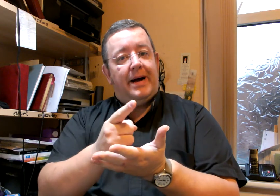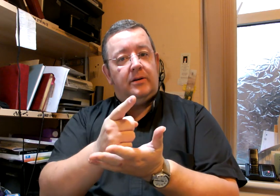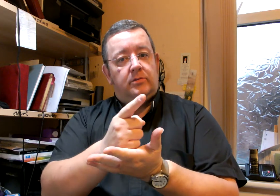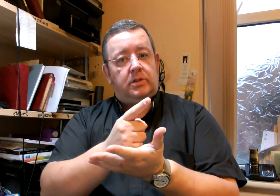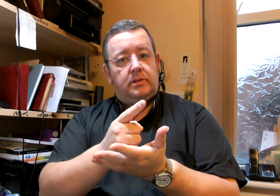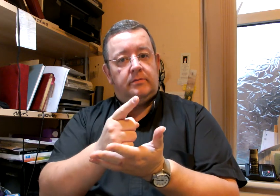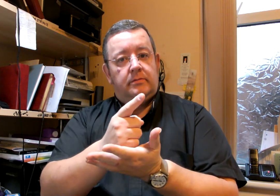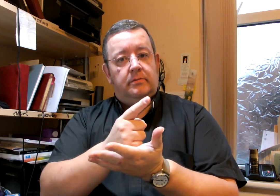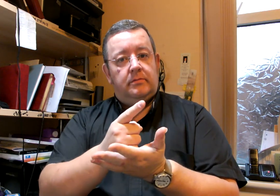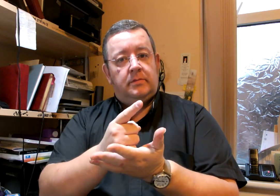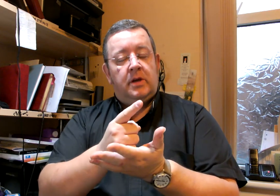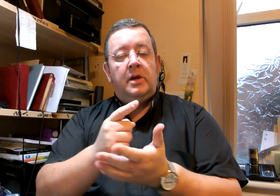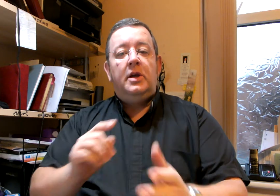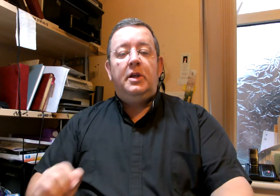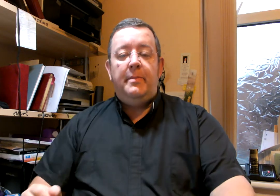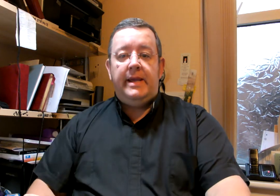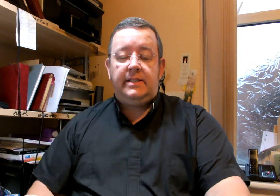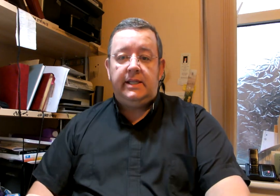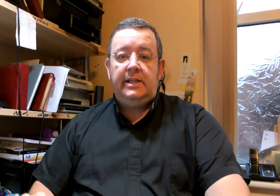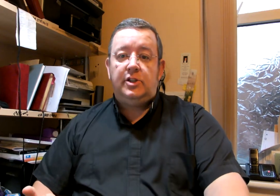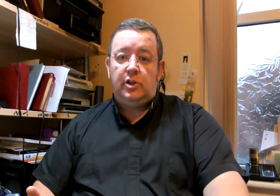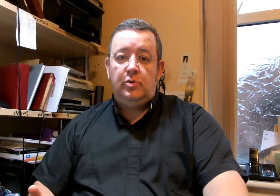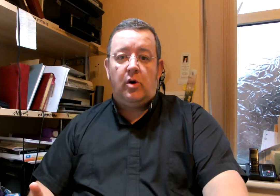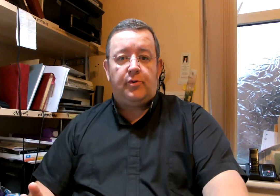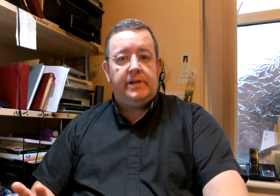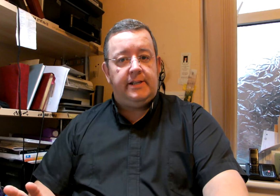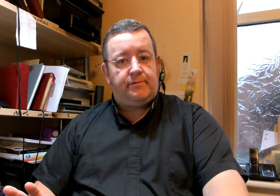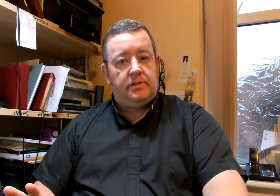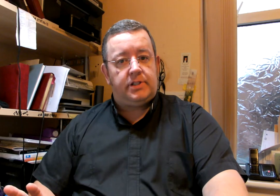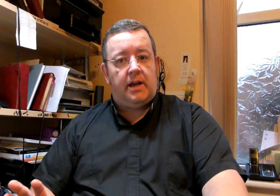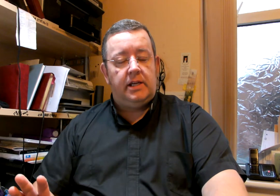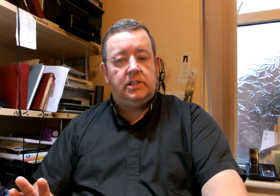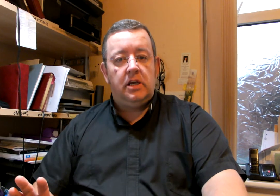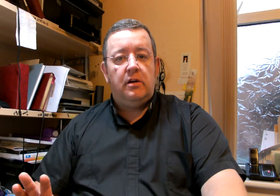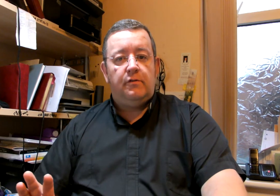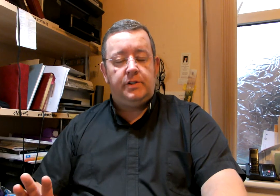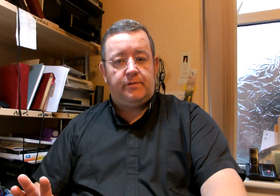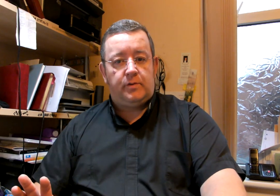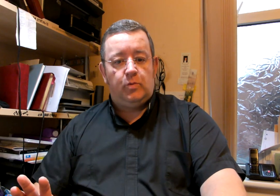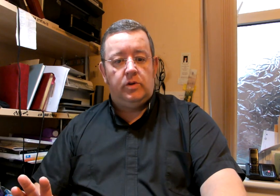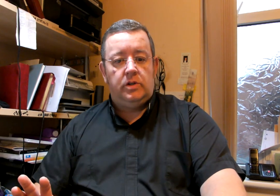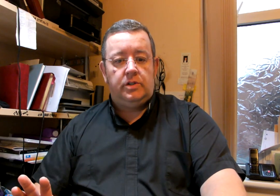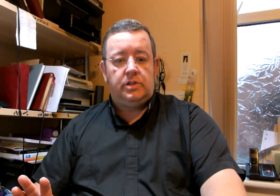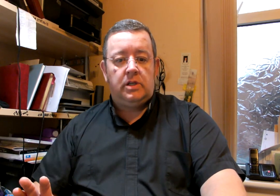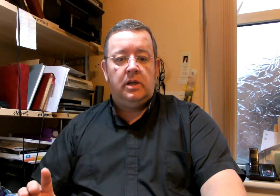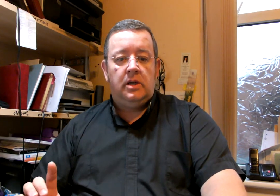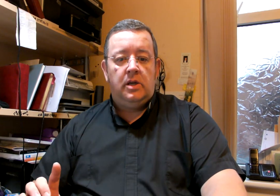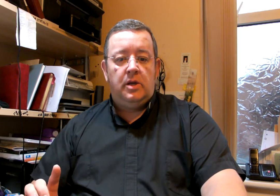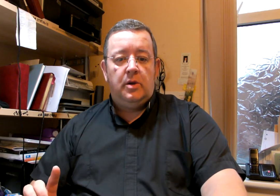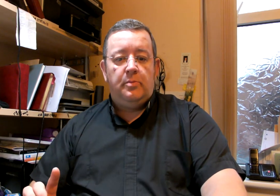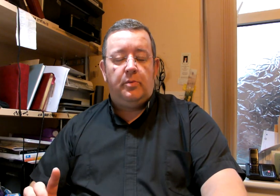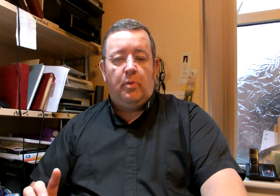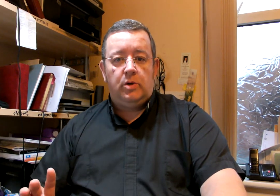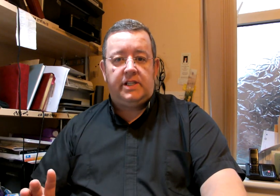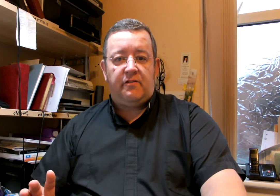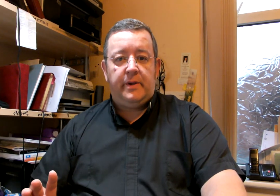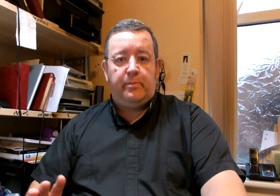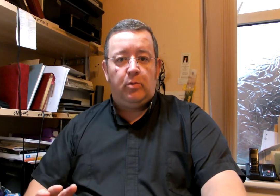you may see two or three different signs for different words but most deaf people will